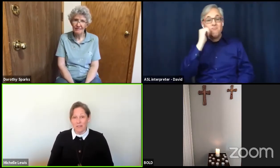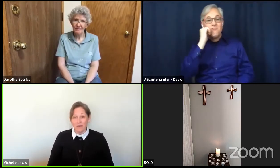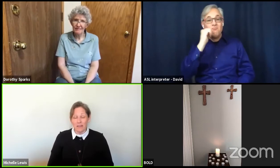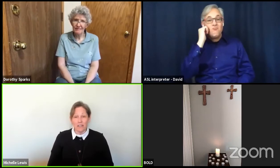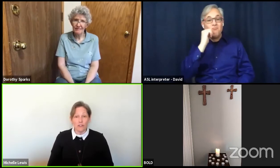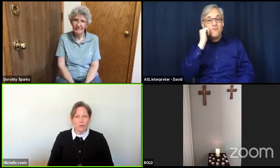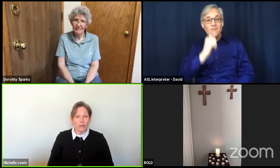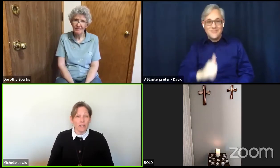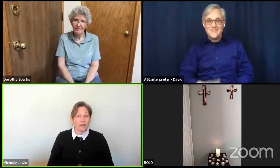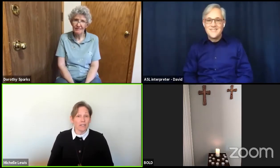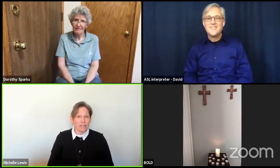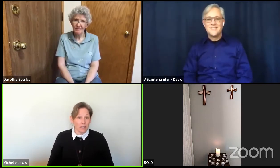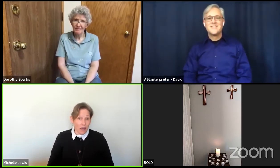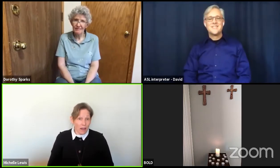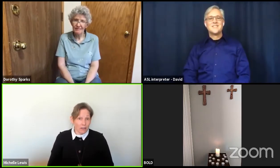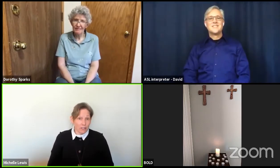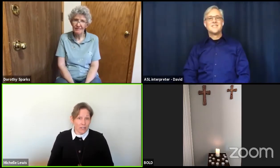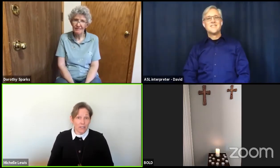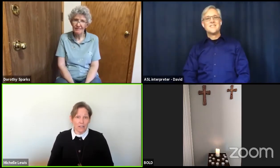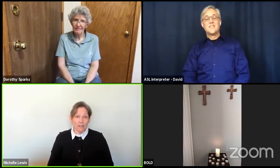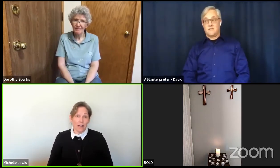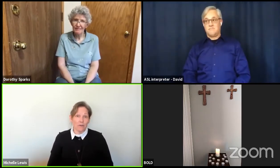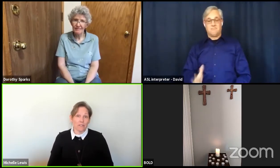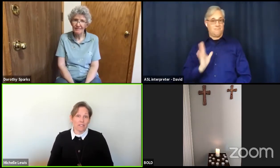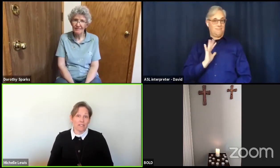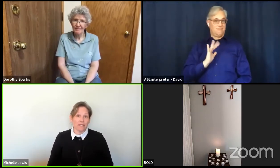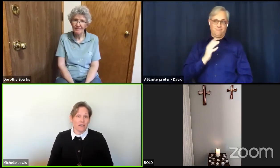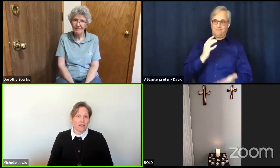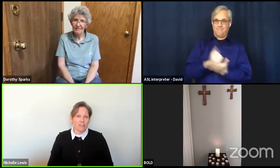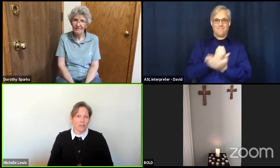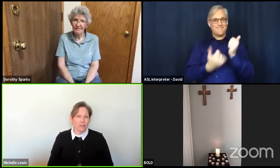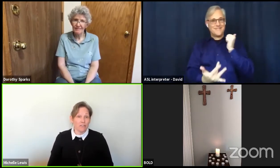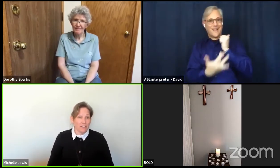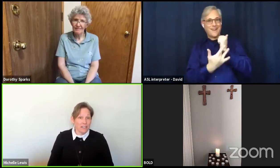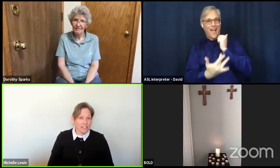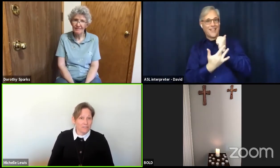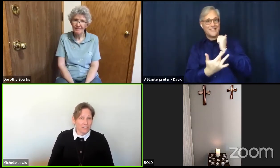Enjoying the technology that allows us to see each other face-to-face.